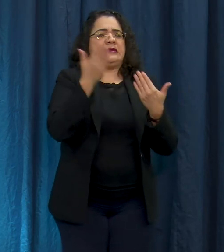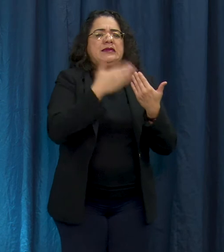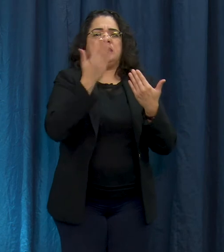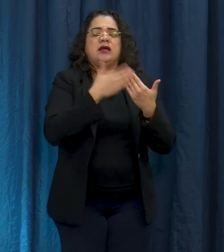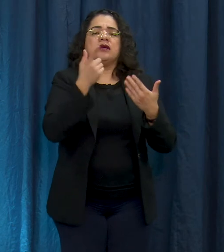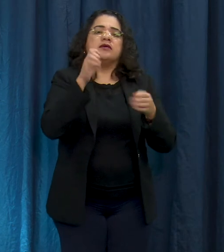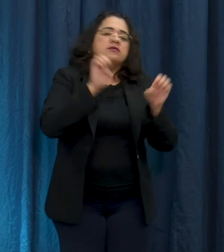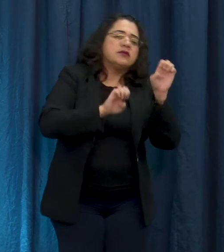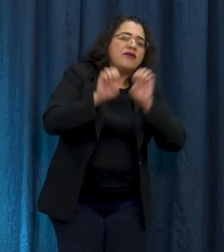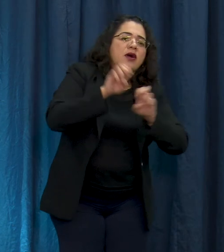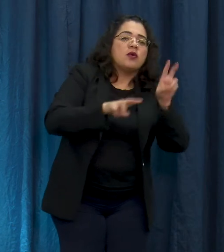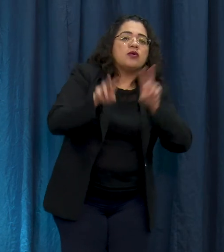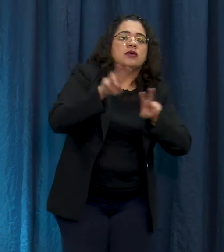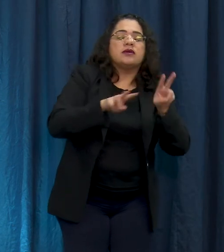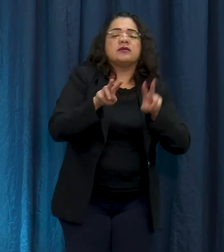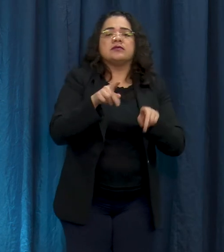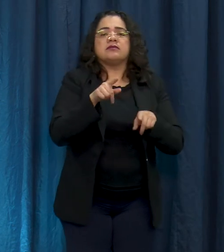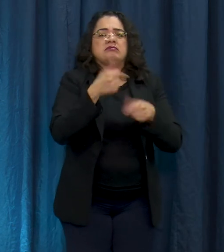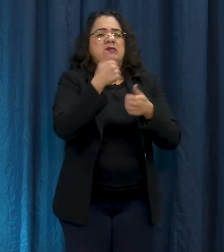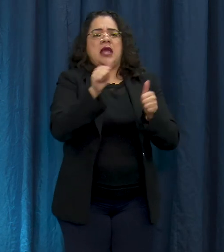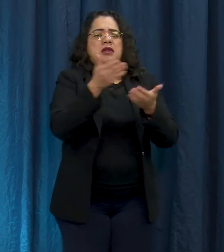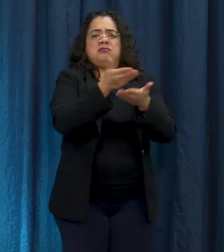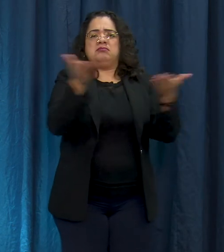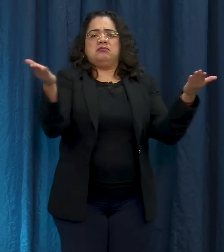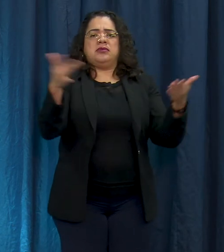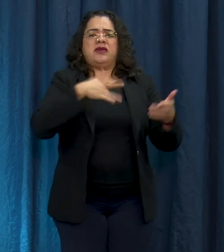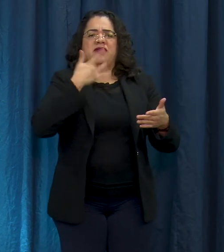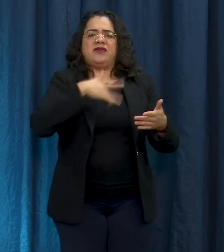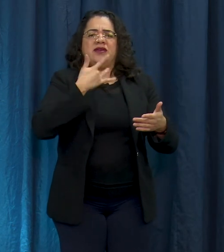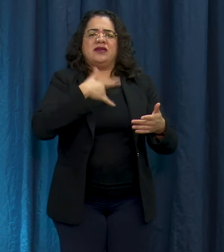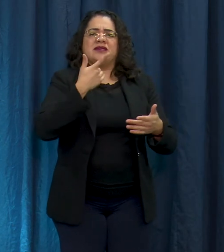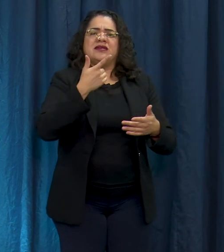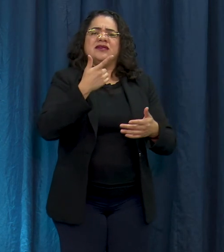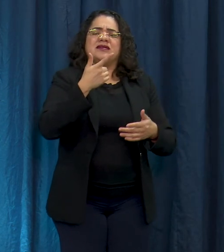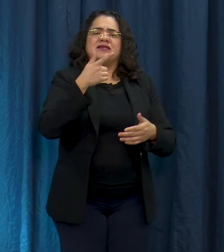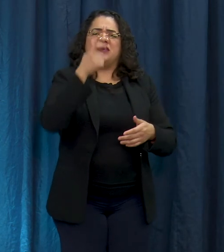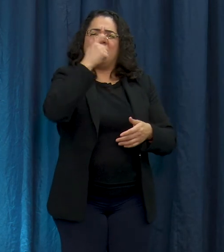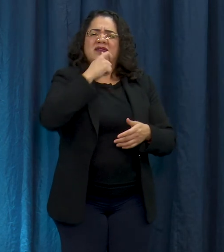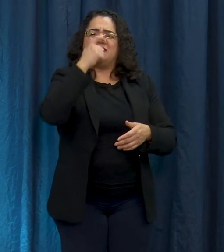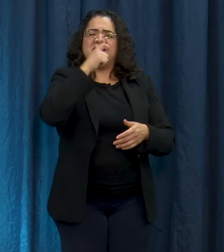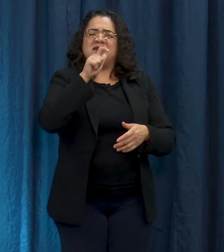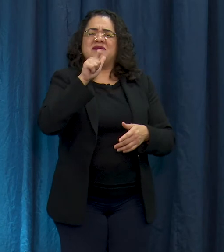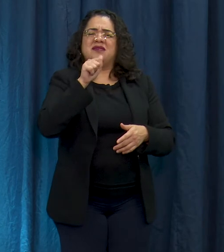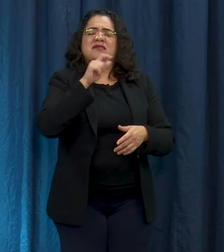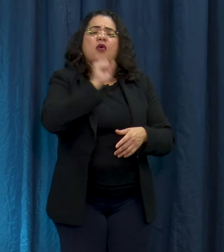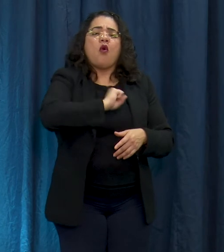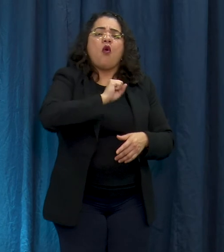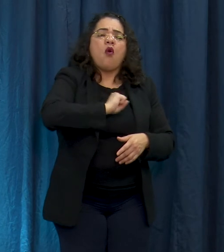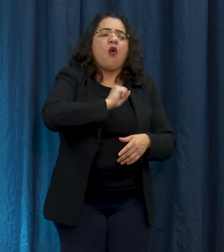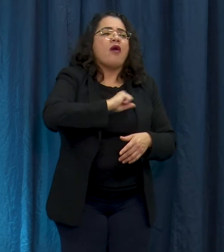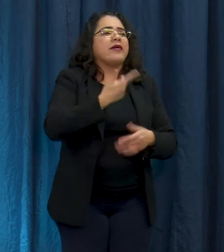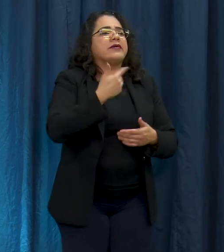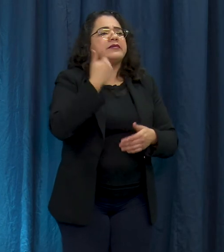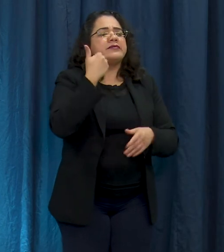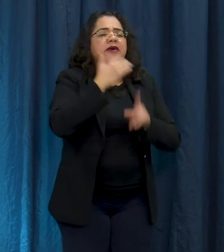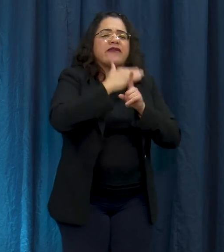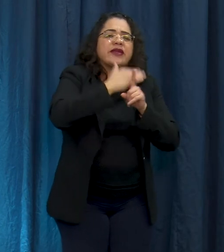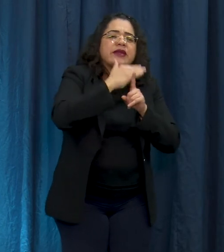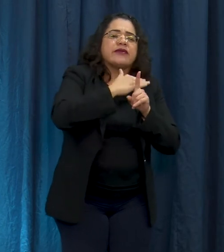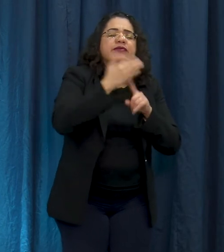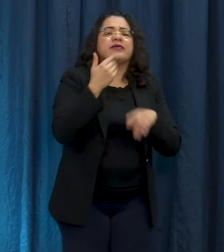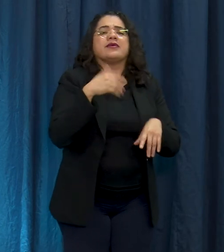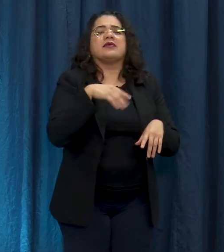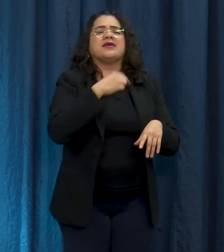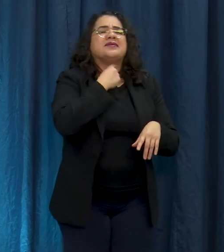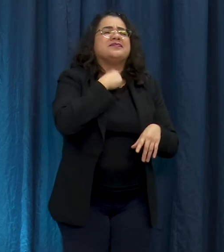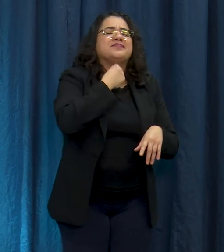evaluaciones a cualquier persona con sintomas similares a los de la gripe como es la tos, la fiebre y el dolor de